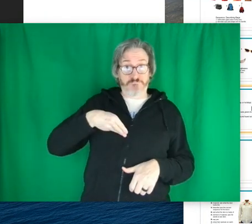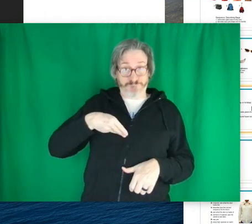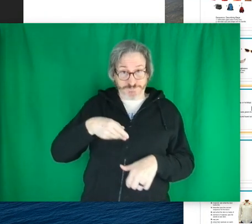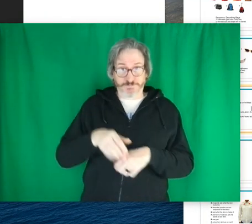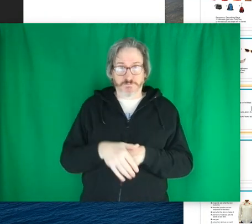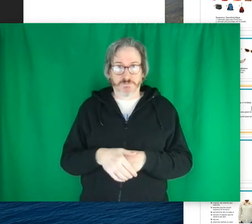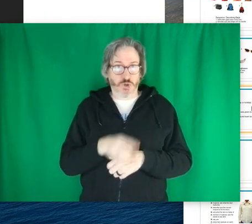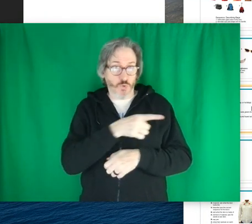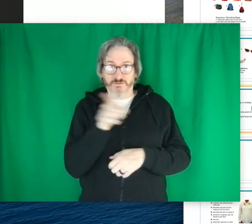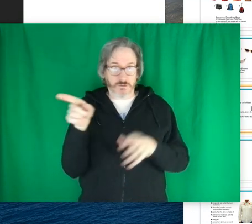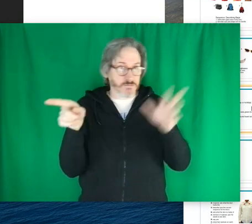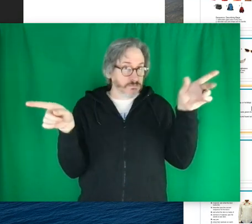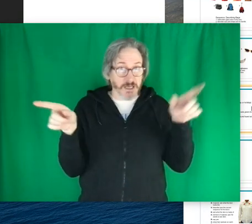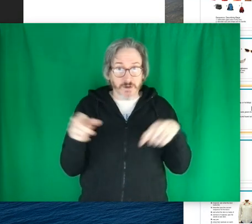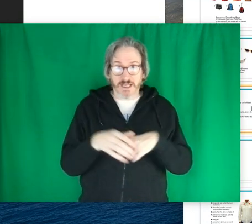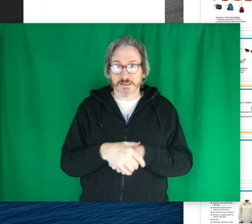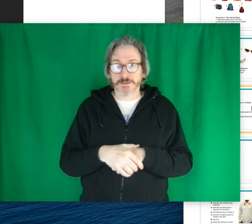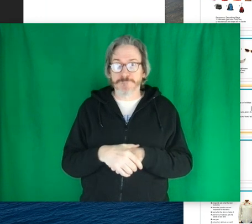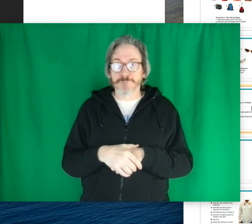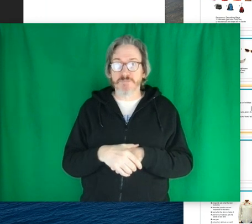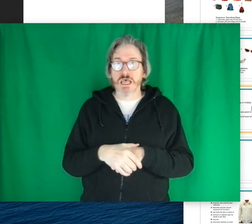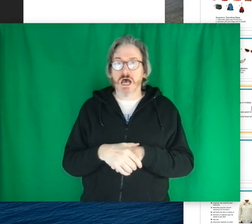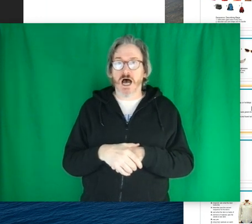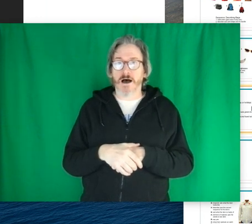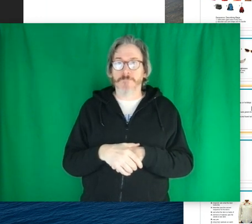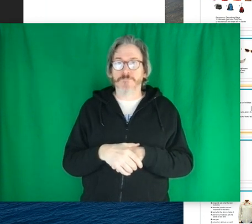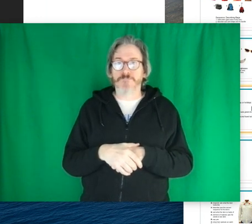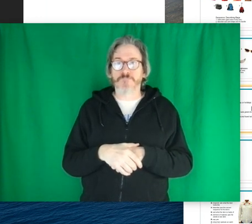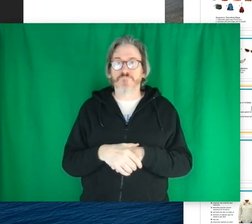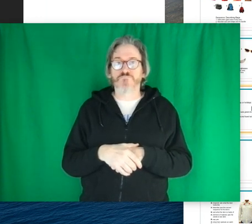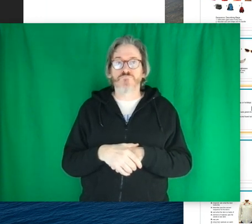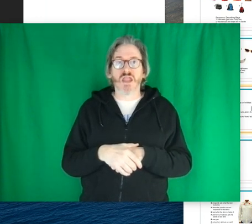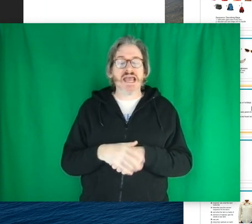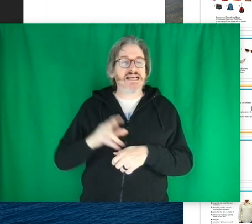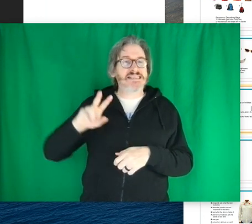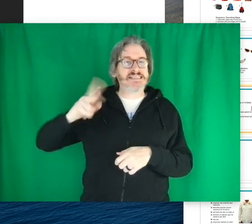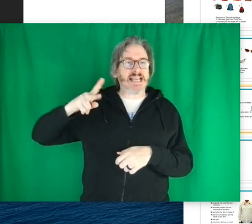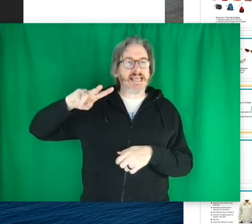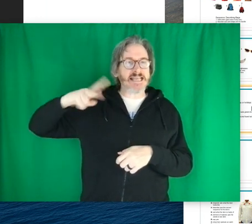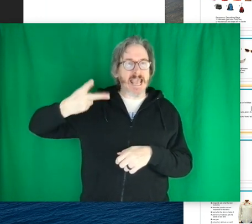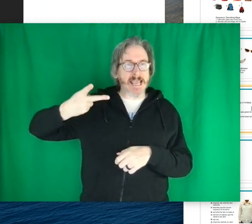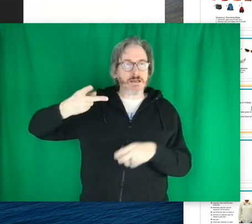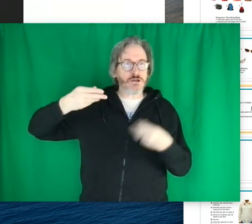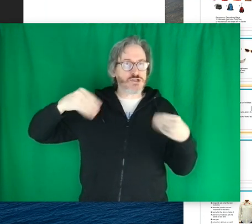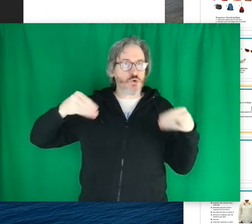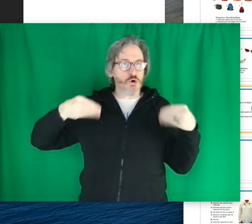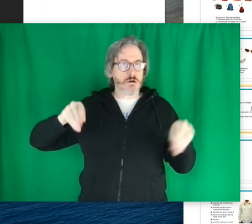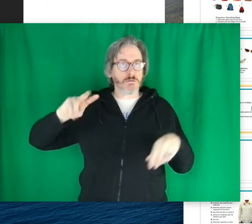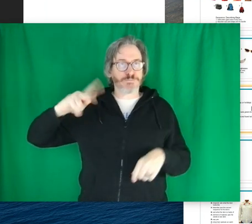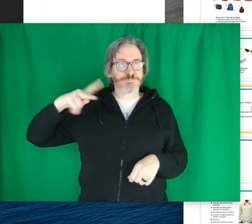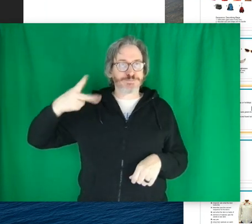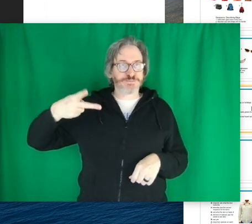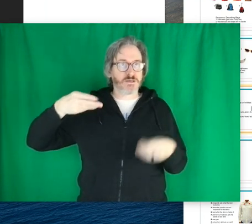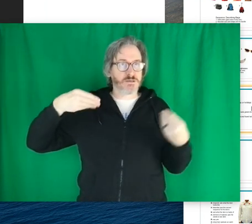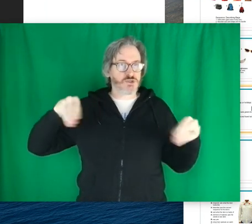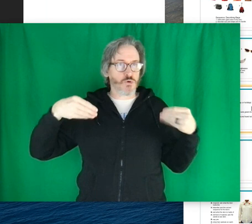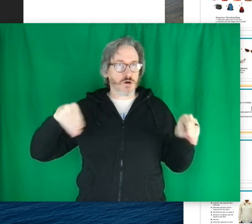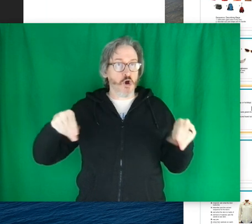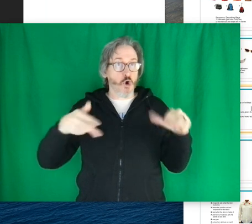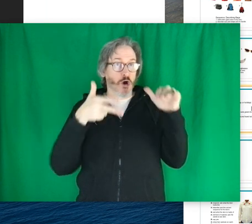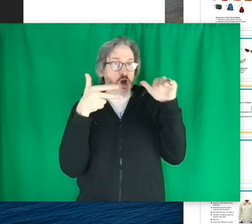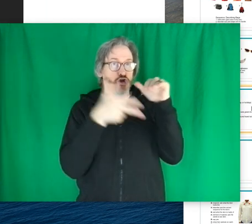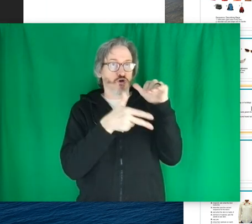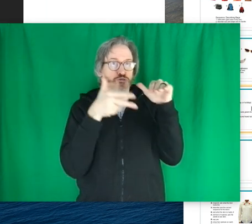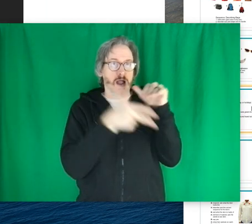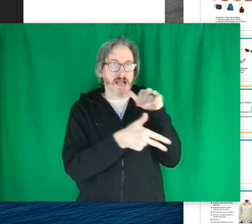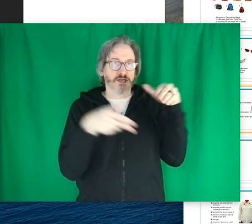it to me to whoever it is um secondhand store store